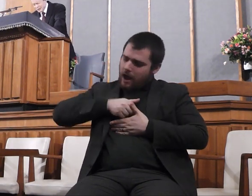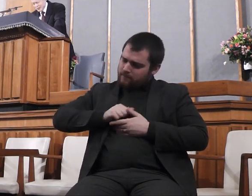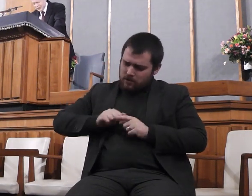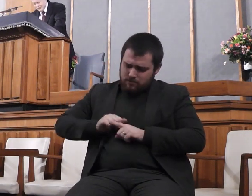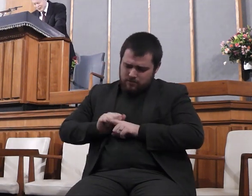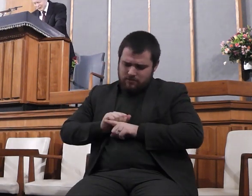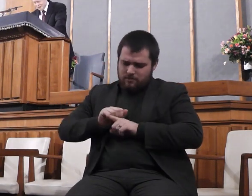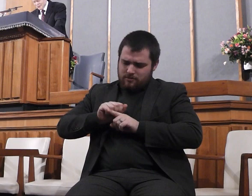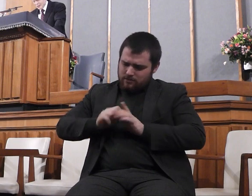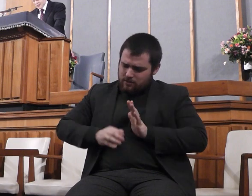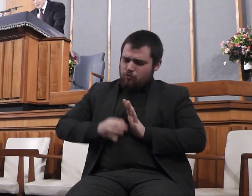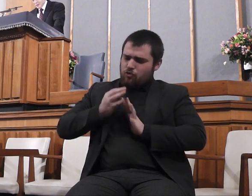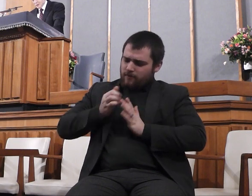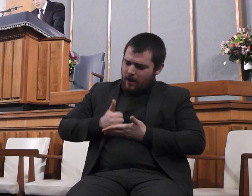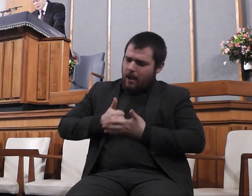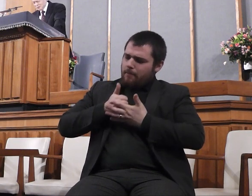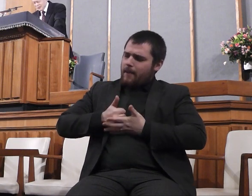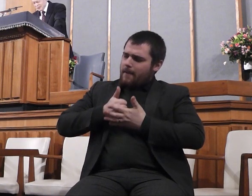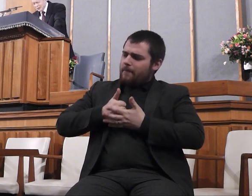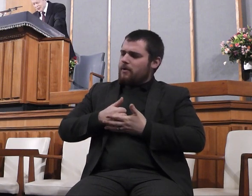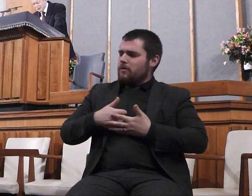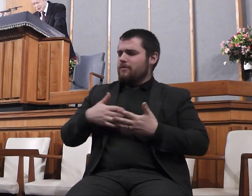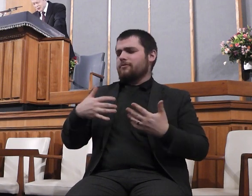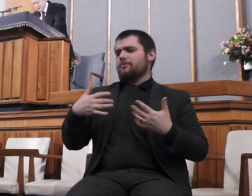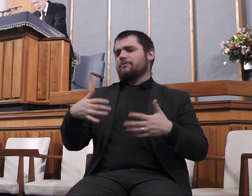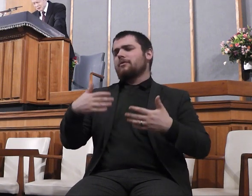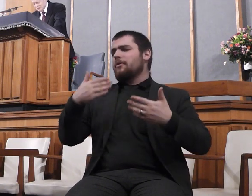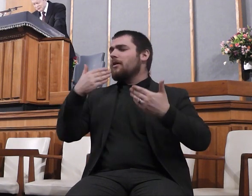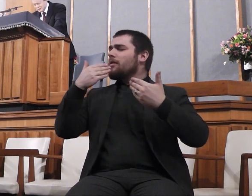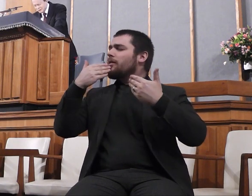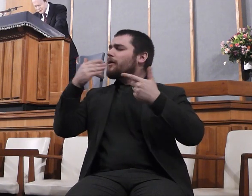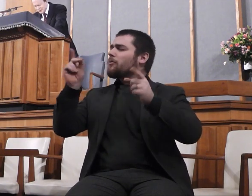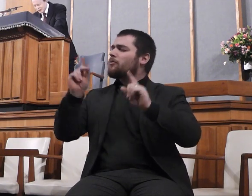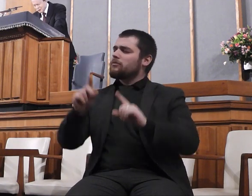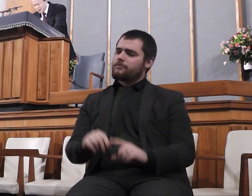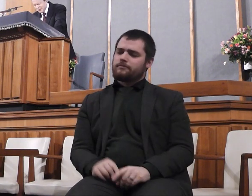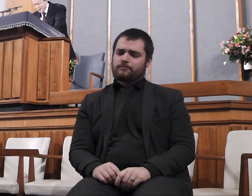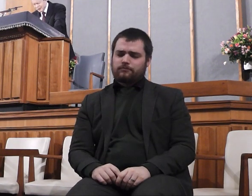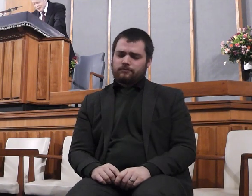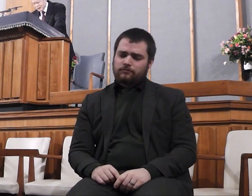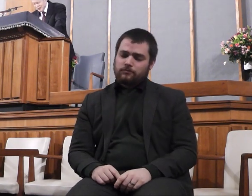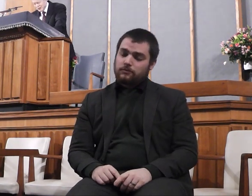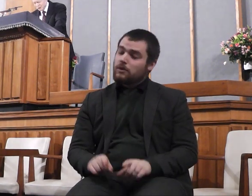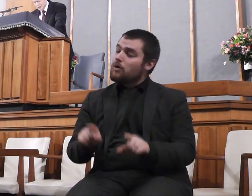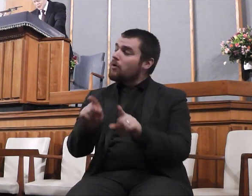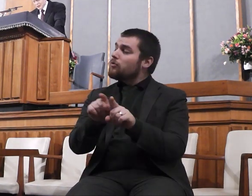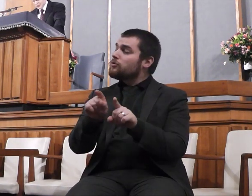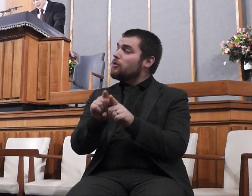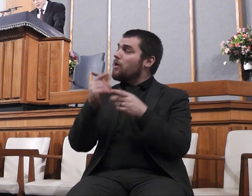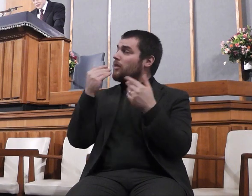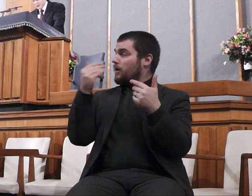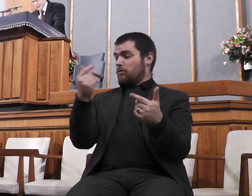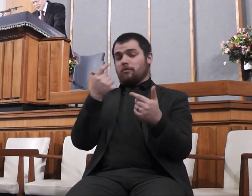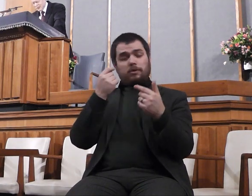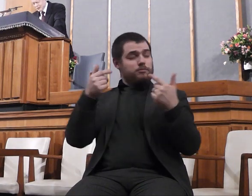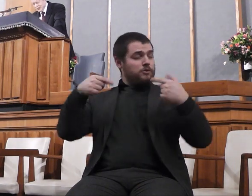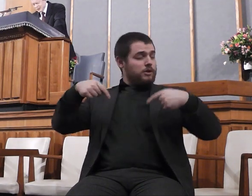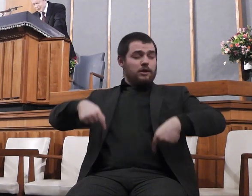thou hast done. And we come thanking thee also that we can gather in this way this night to hear